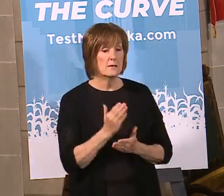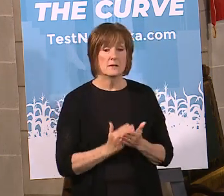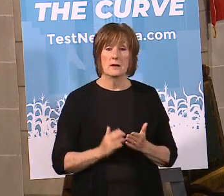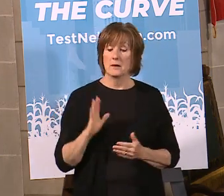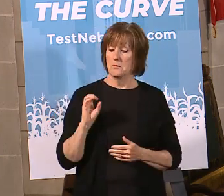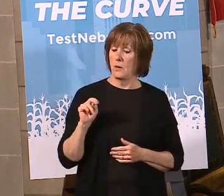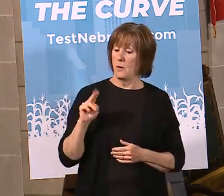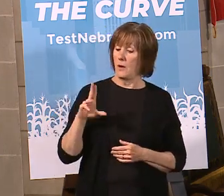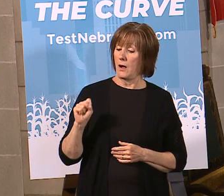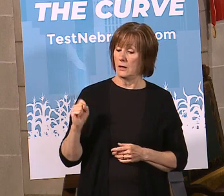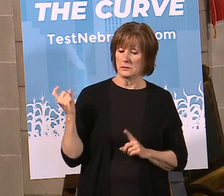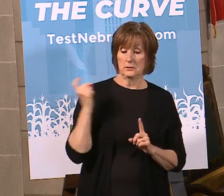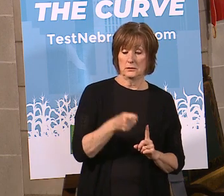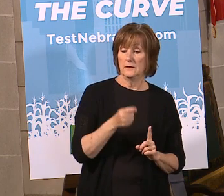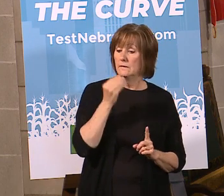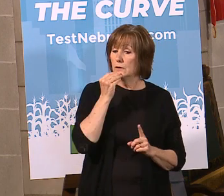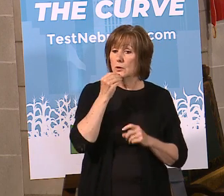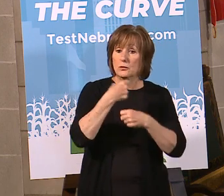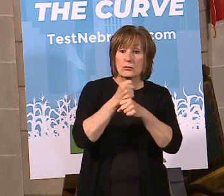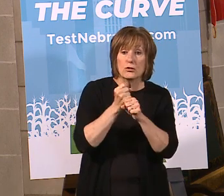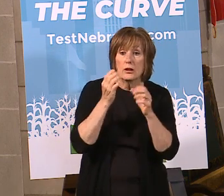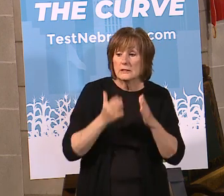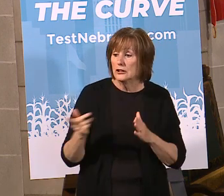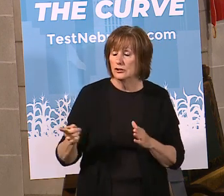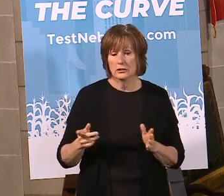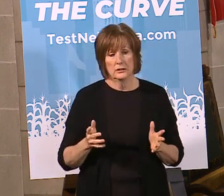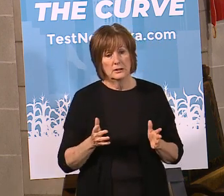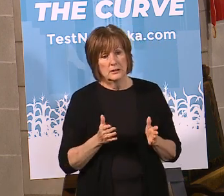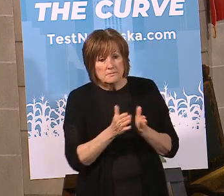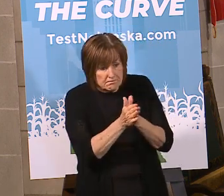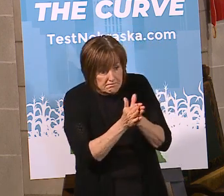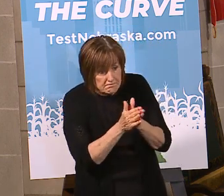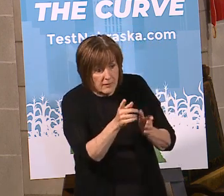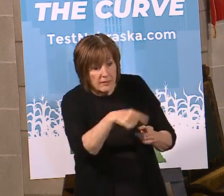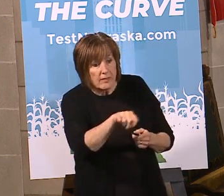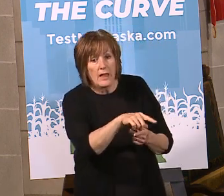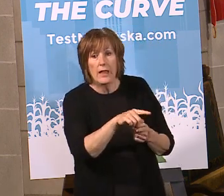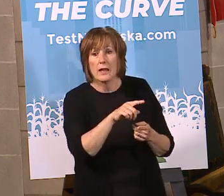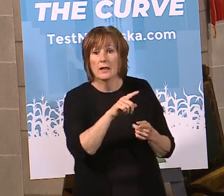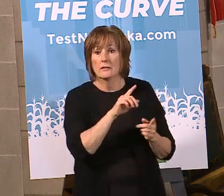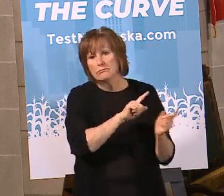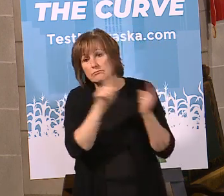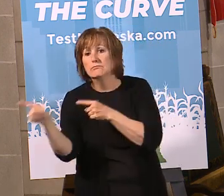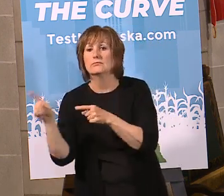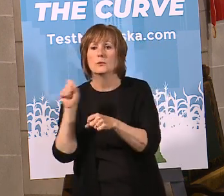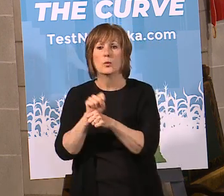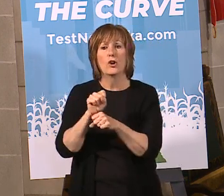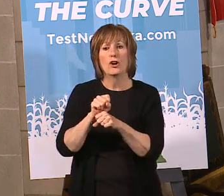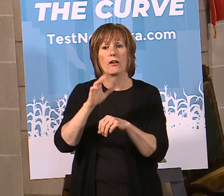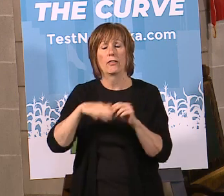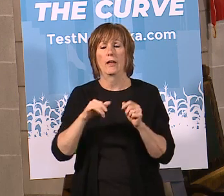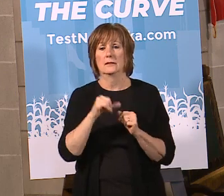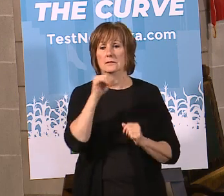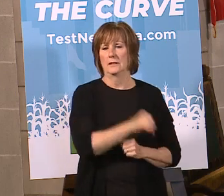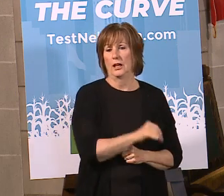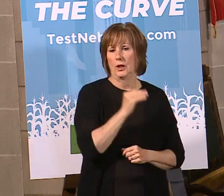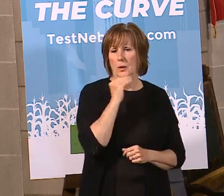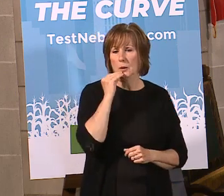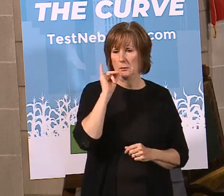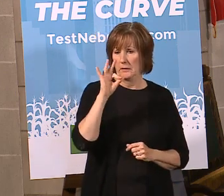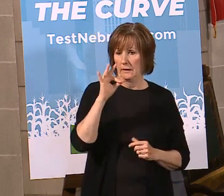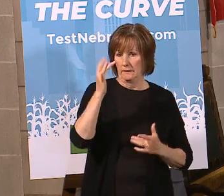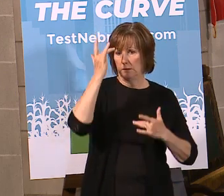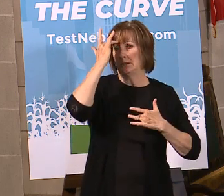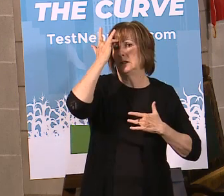bonuses offered by food processors incentivizing employees to work counter to the stay-home if you are sick or have